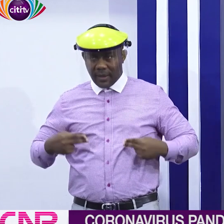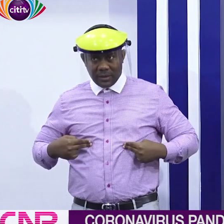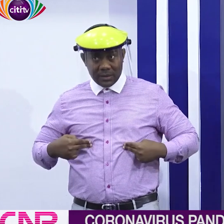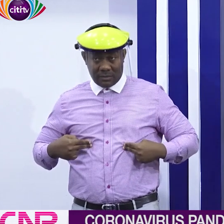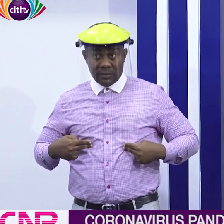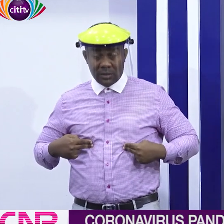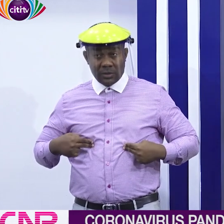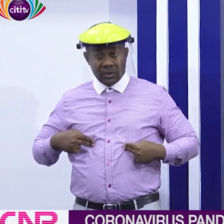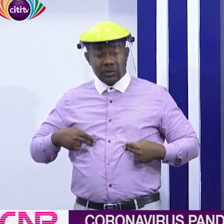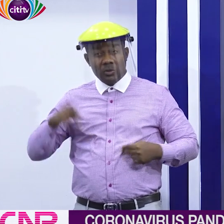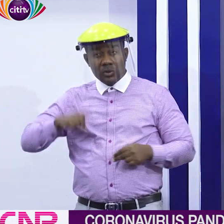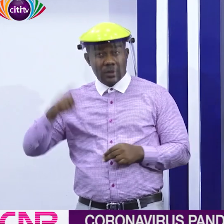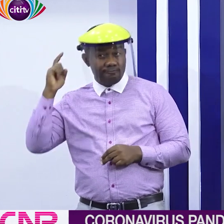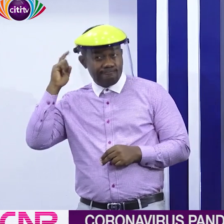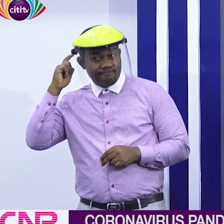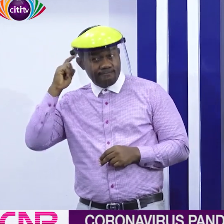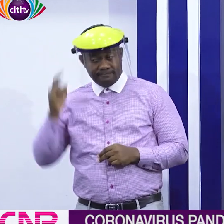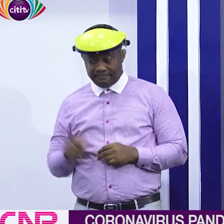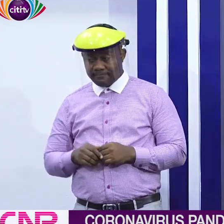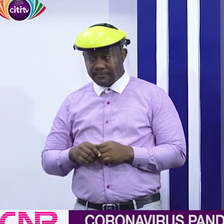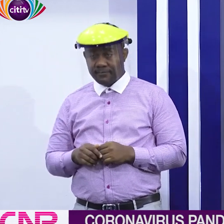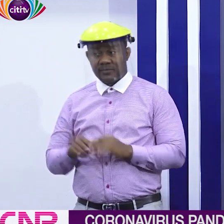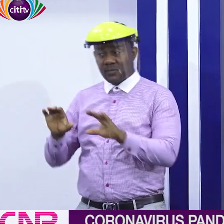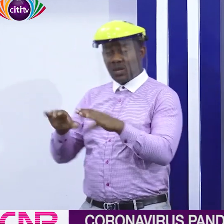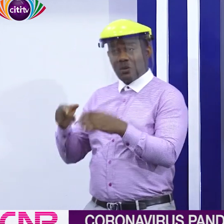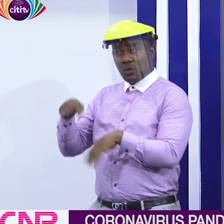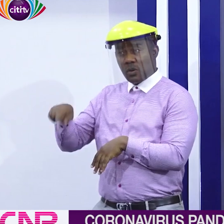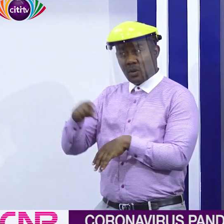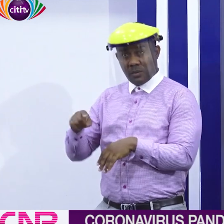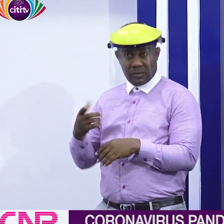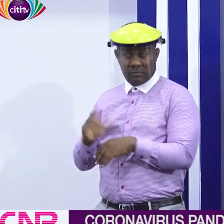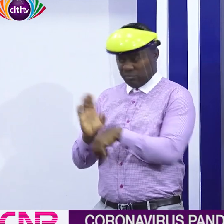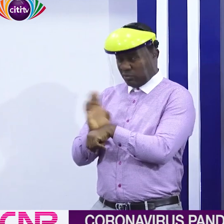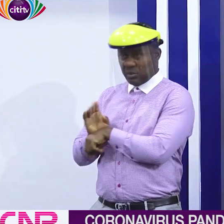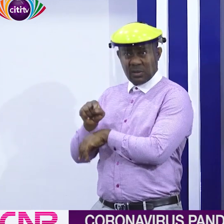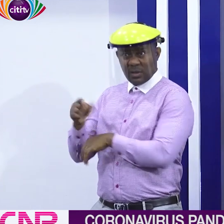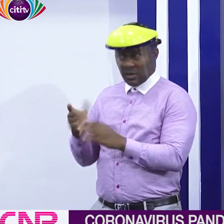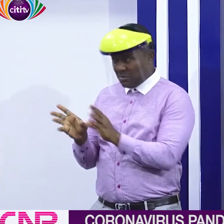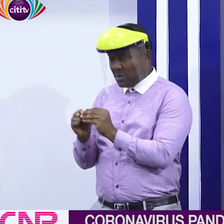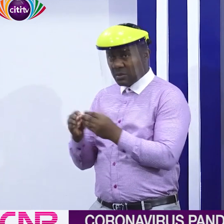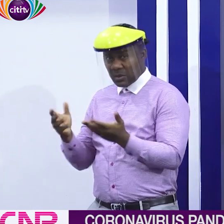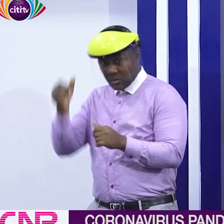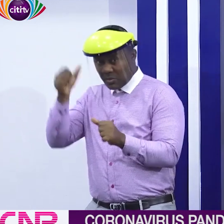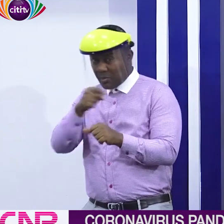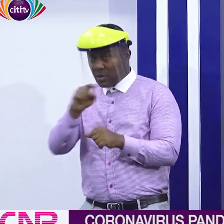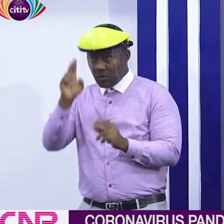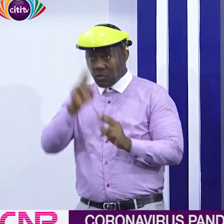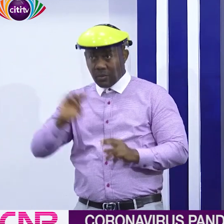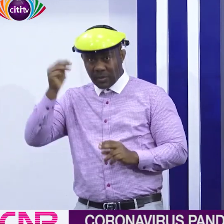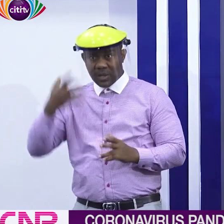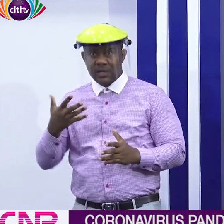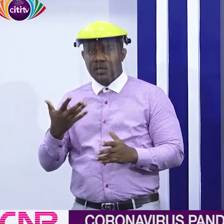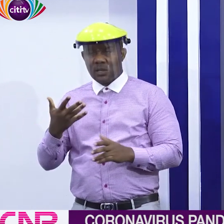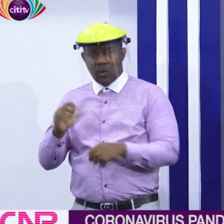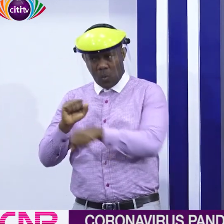He has already engaged with the Association of Ghana Industries on potential measures for workplace safety. You heard the Honourable Minister speak to